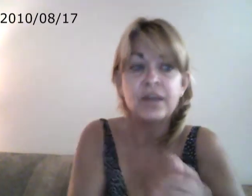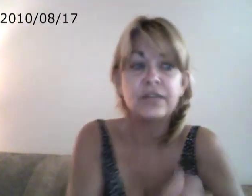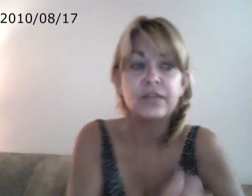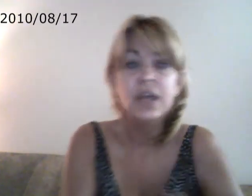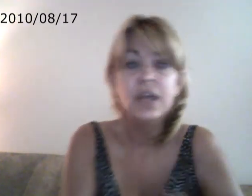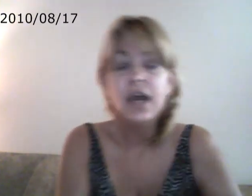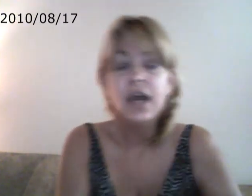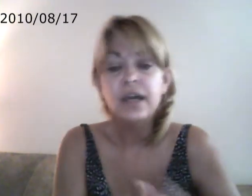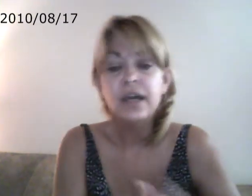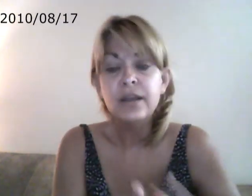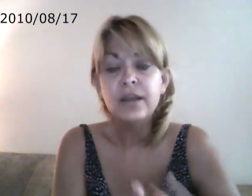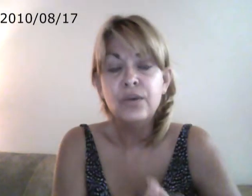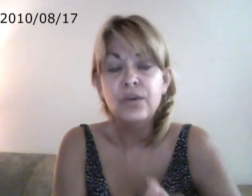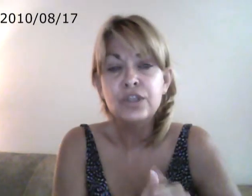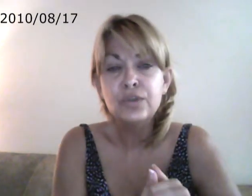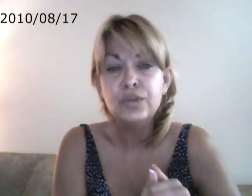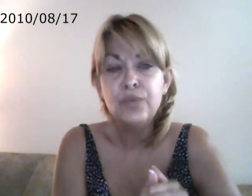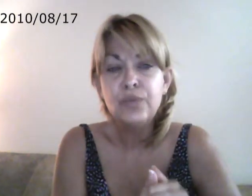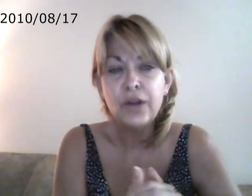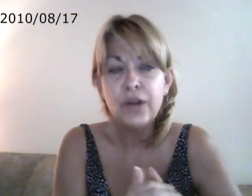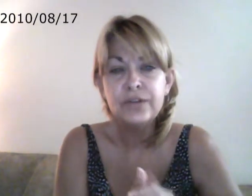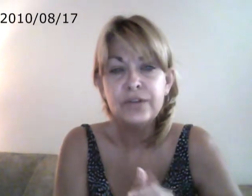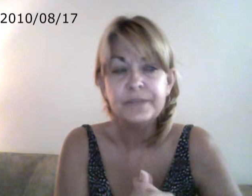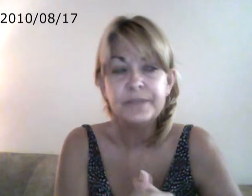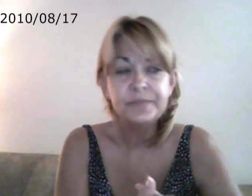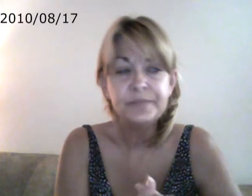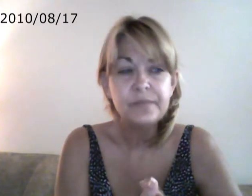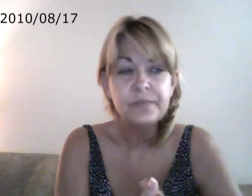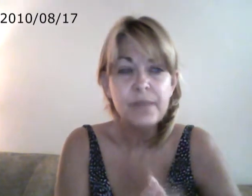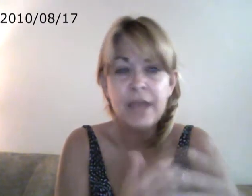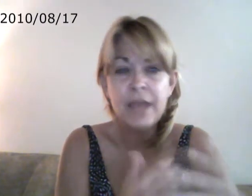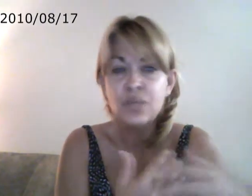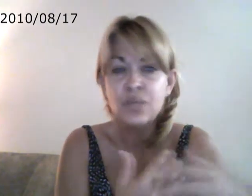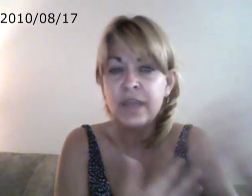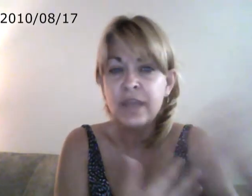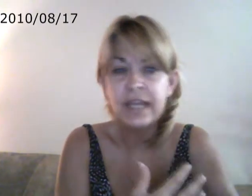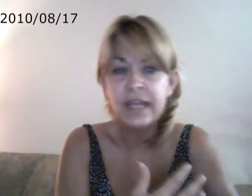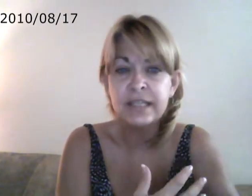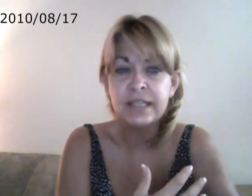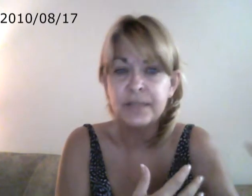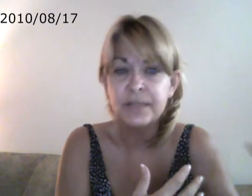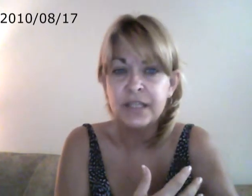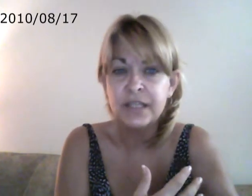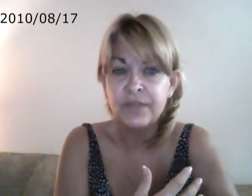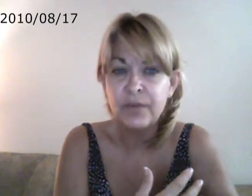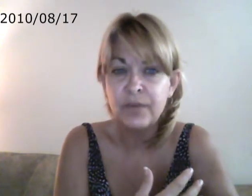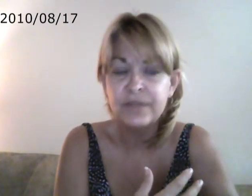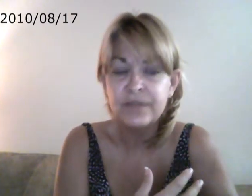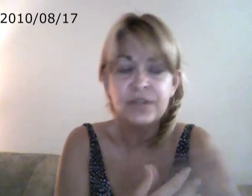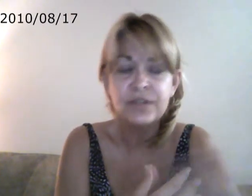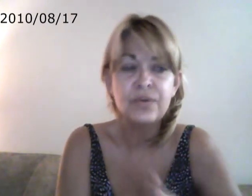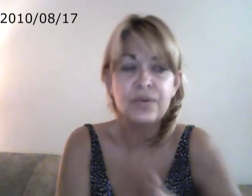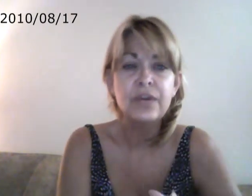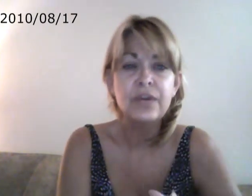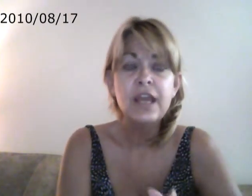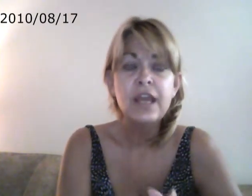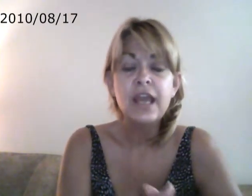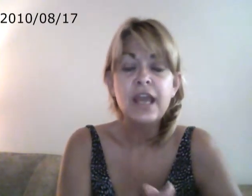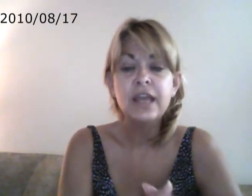out. You know, when two partners match one that has an obsessive-compulsive disorder and